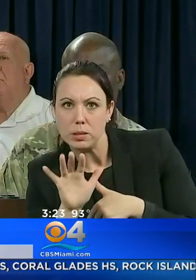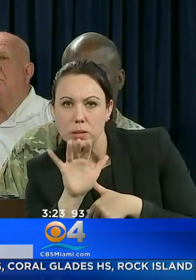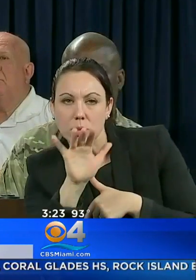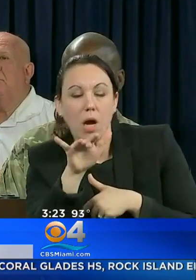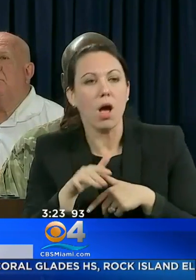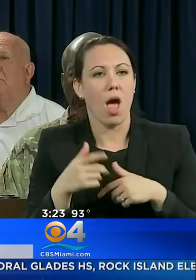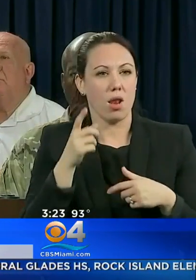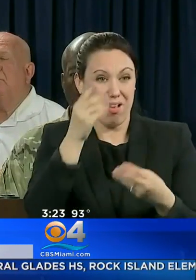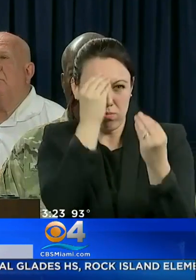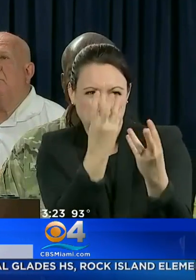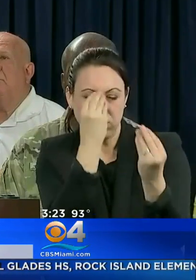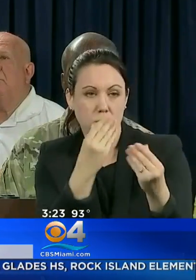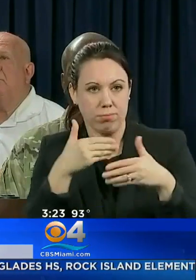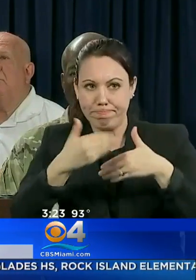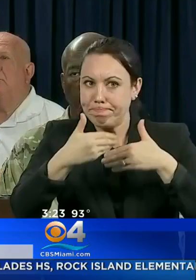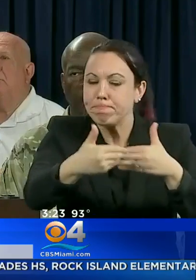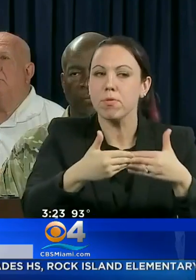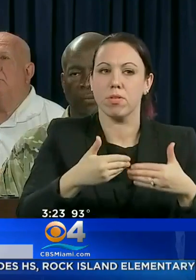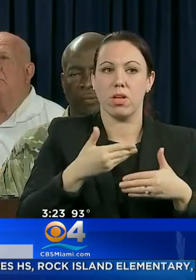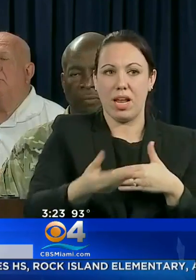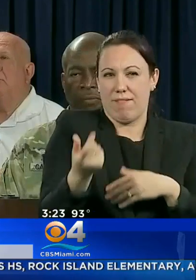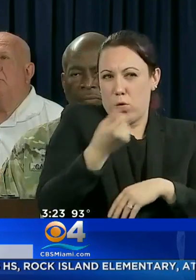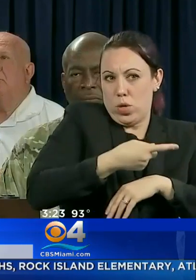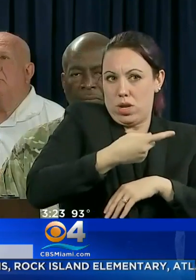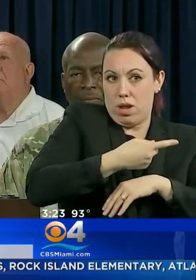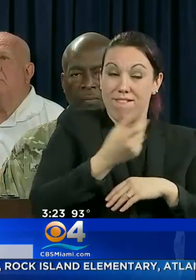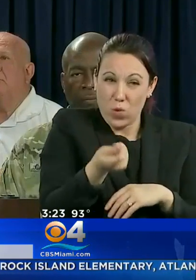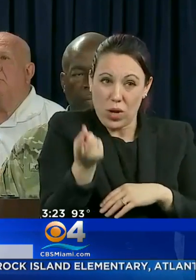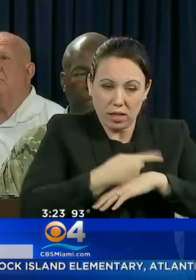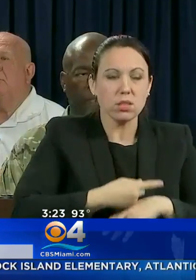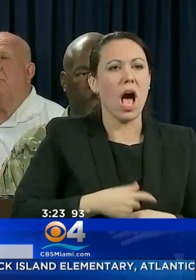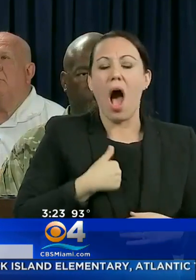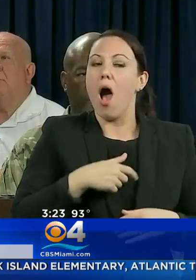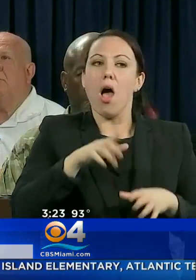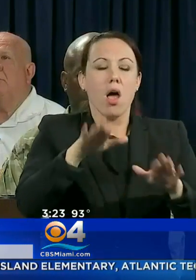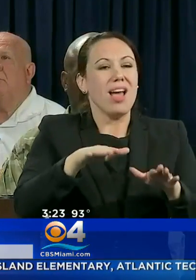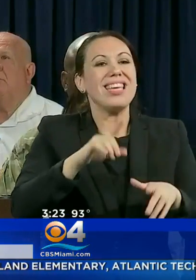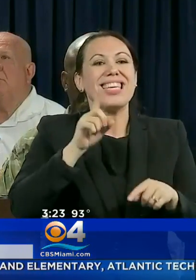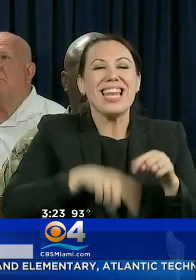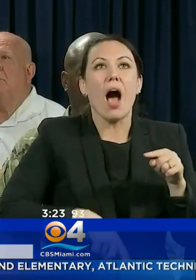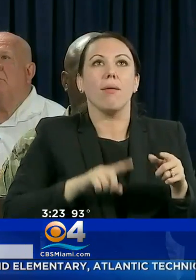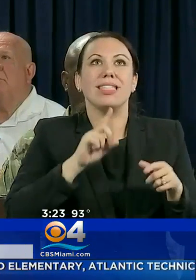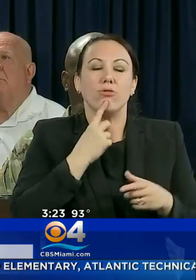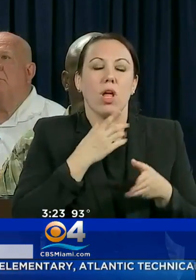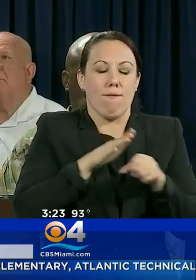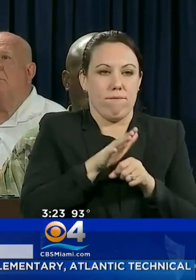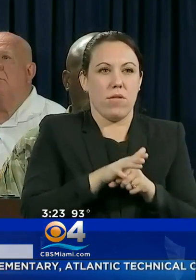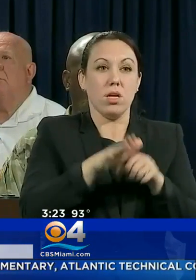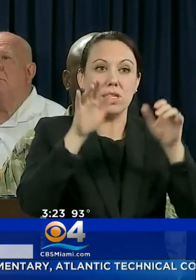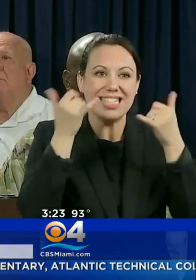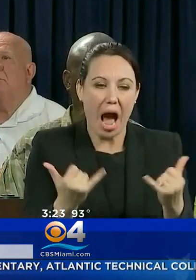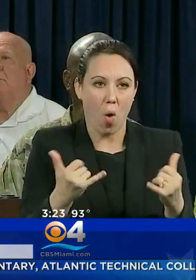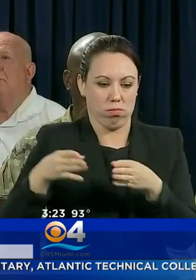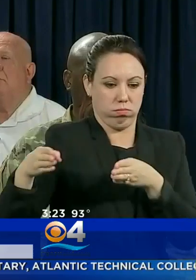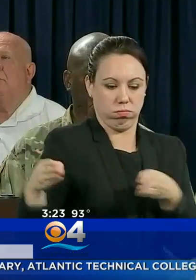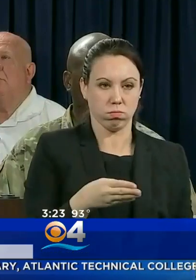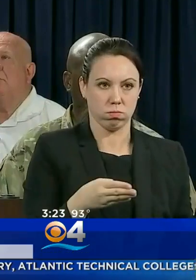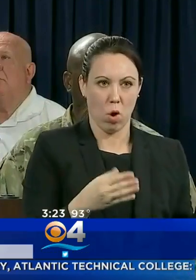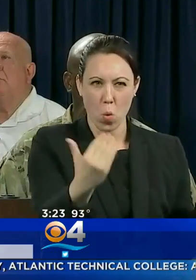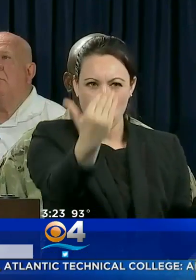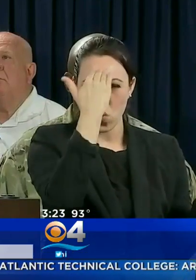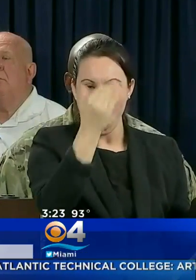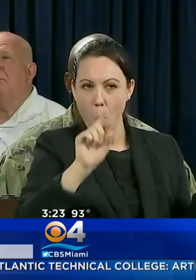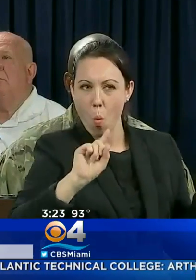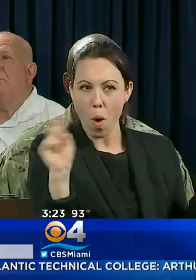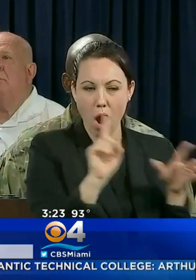UPDATES THROUGHOUT THE NEXT FEW DAYS. I CANNOT STRESS THIS ENOUGH. GET PREPARED NOW. KNOW YOUR